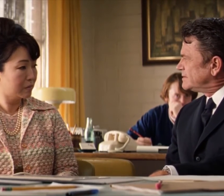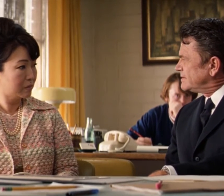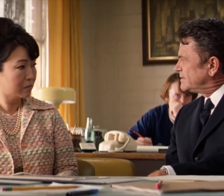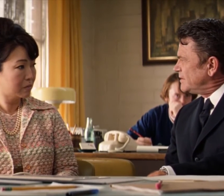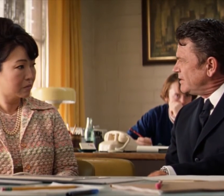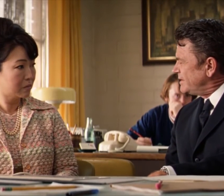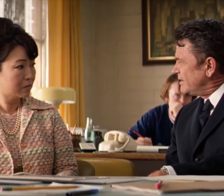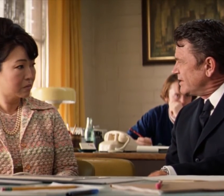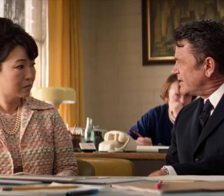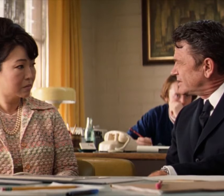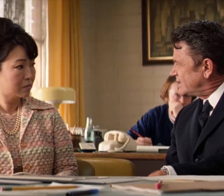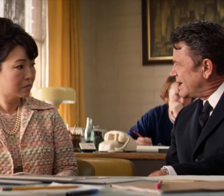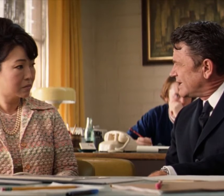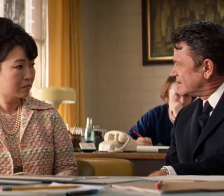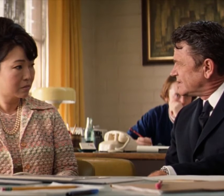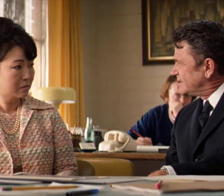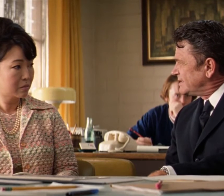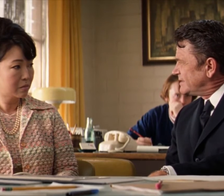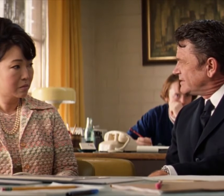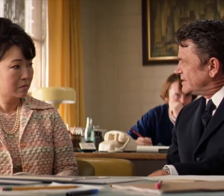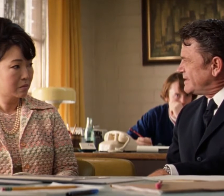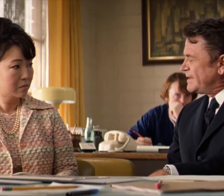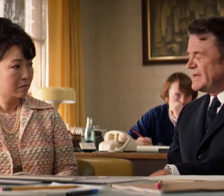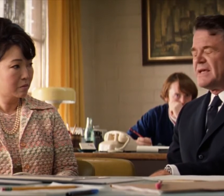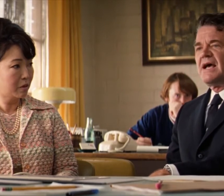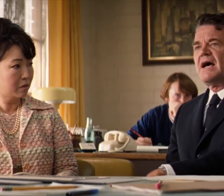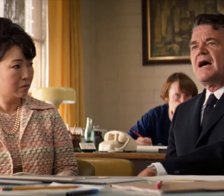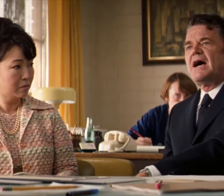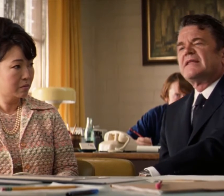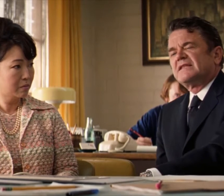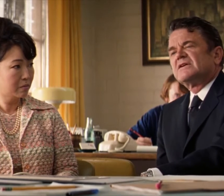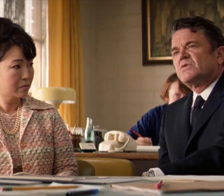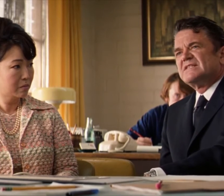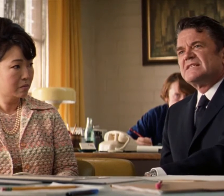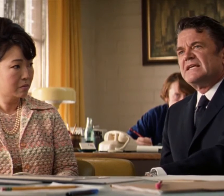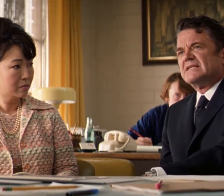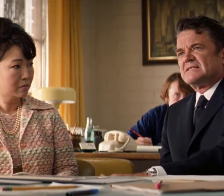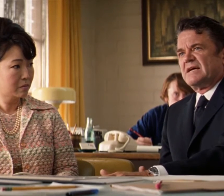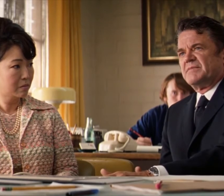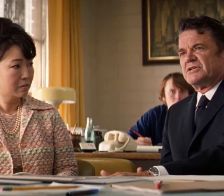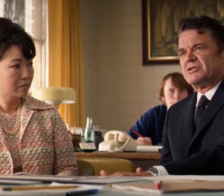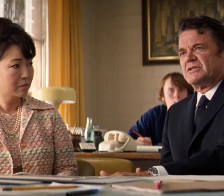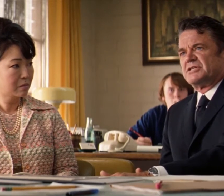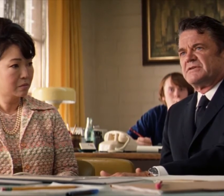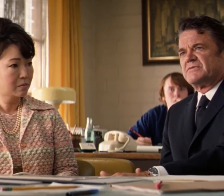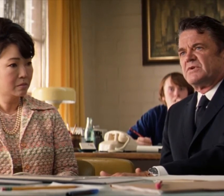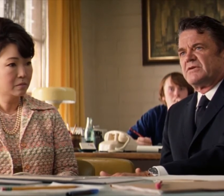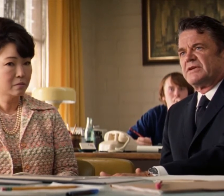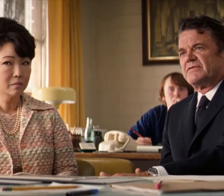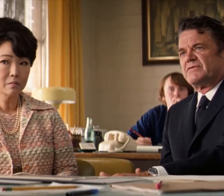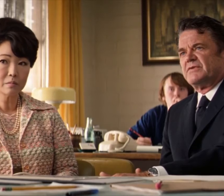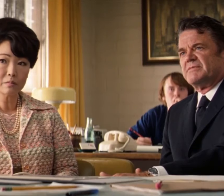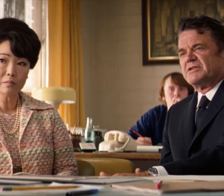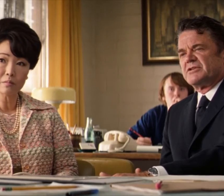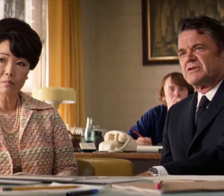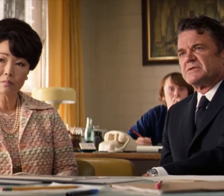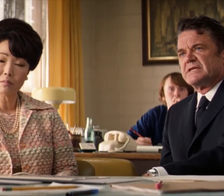On how the film has performed At one point in the movie There's a character who's married to a Japanese woman